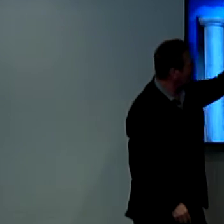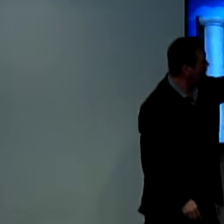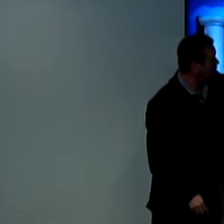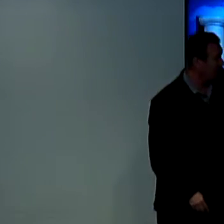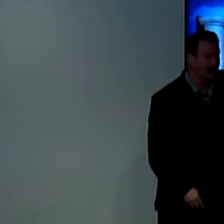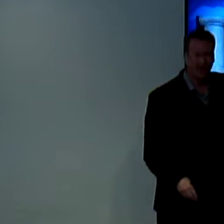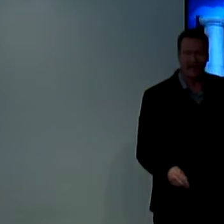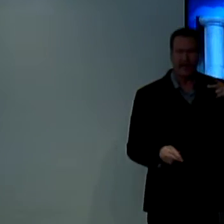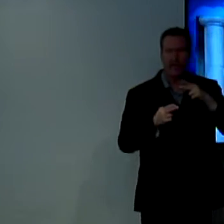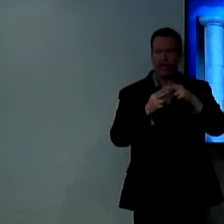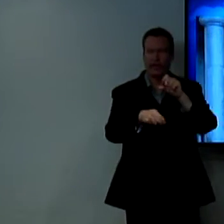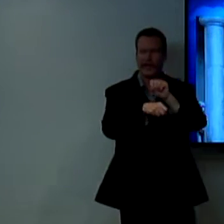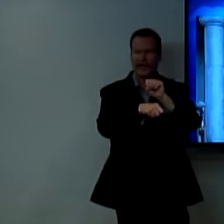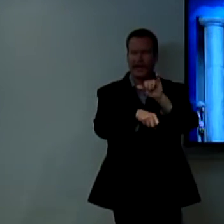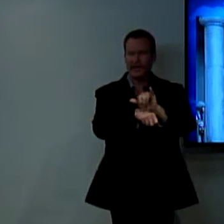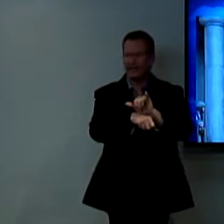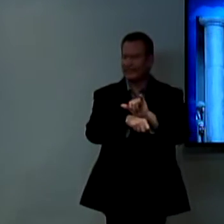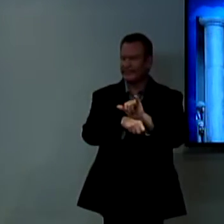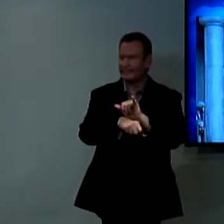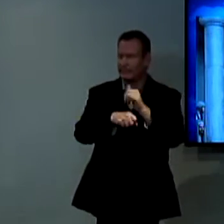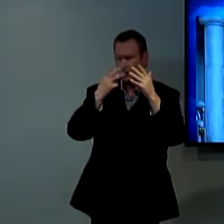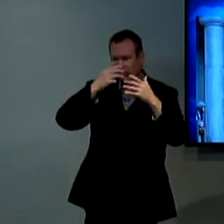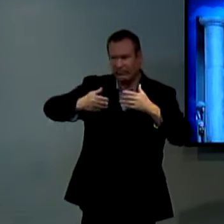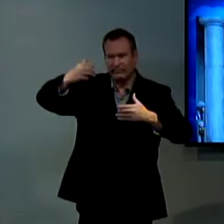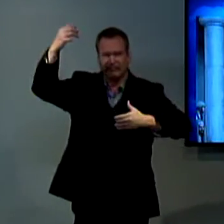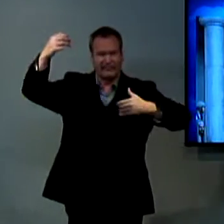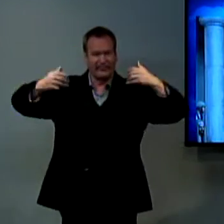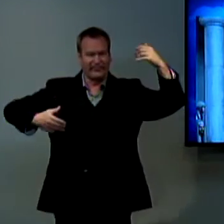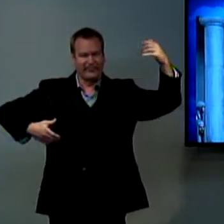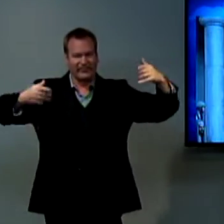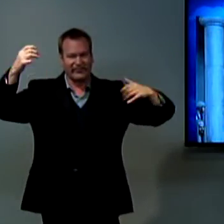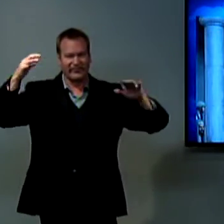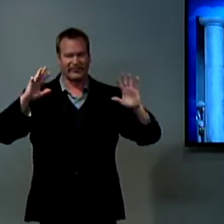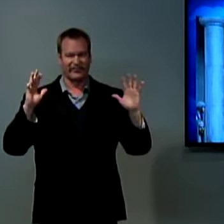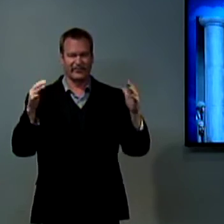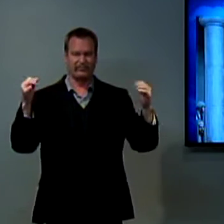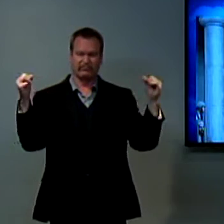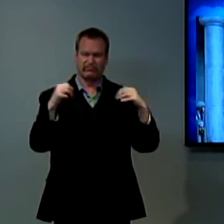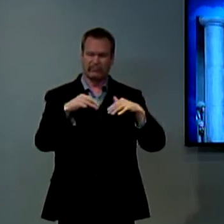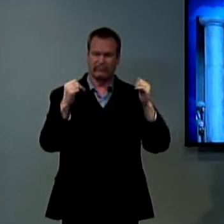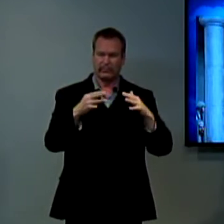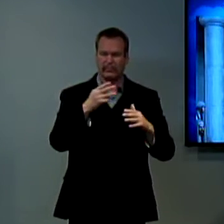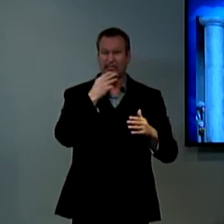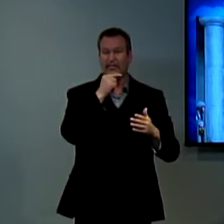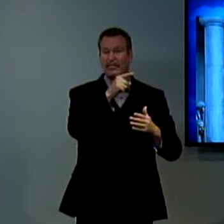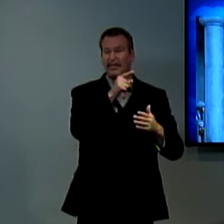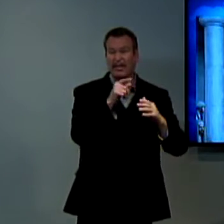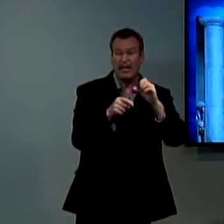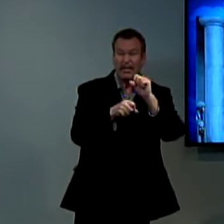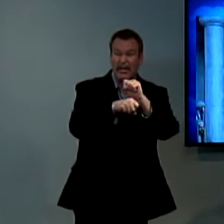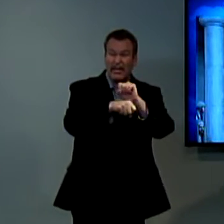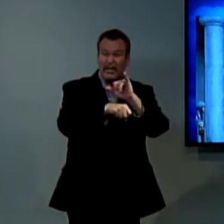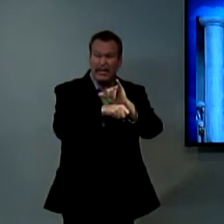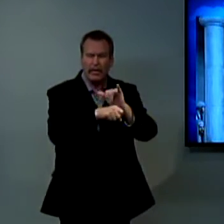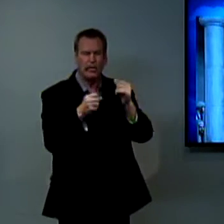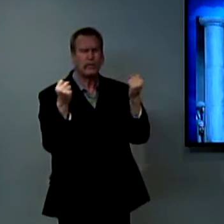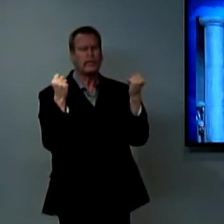describing and the building and how the building was built in the synagogue you know how they had those pillars that would hold them up and the people would come